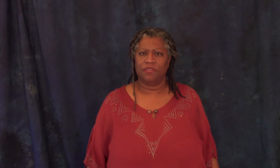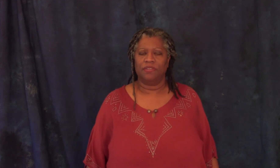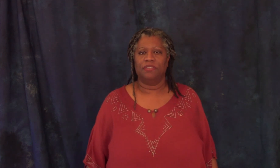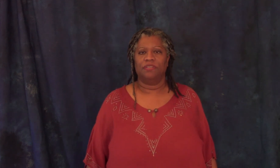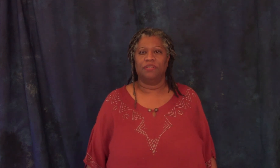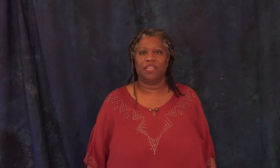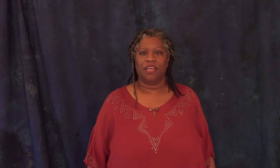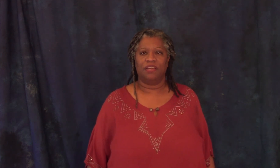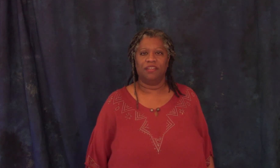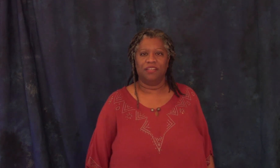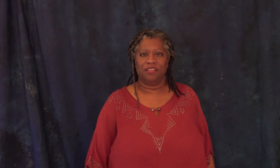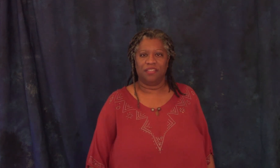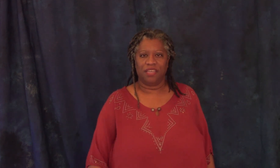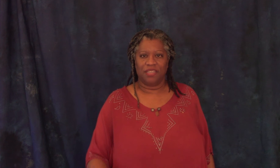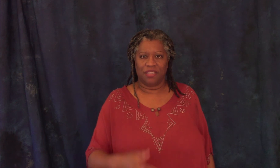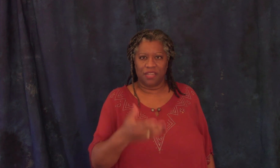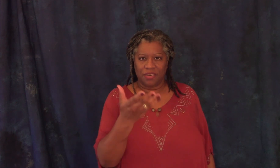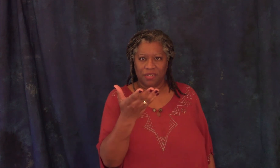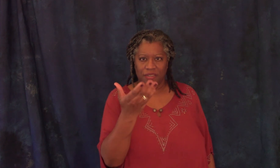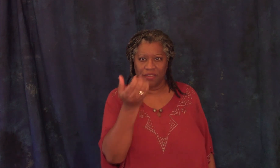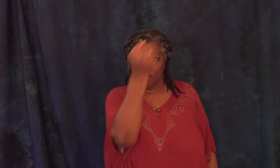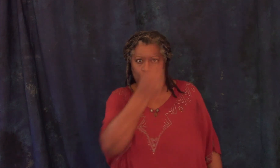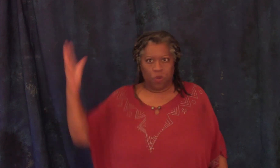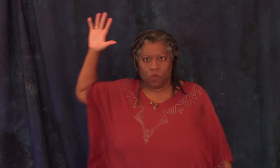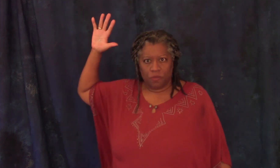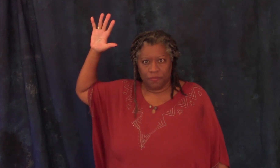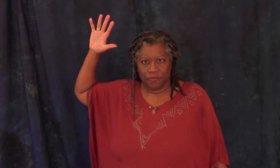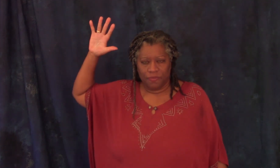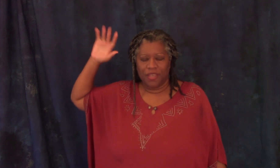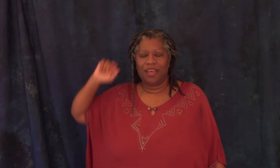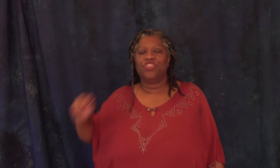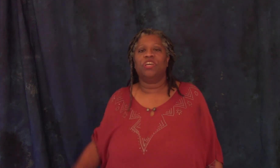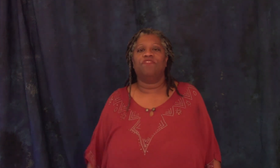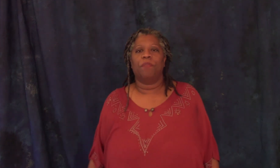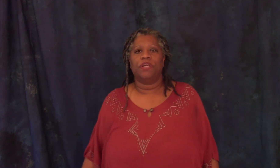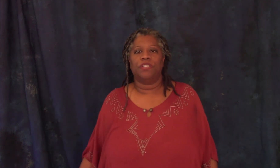then the king did this and the chicken farmer did this